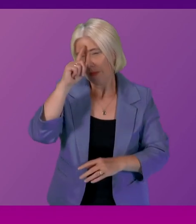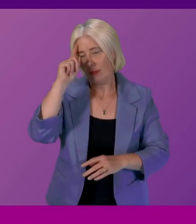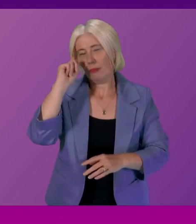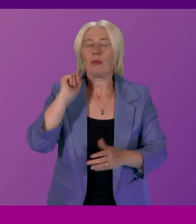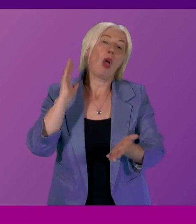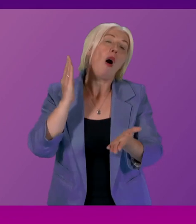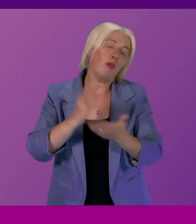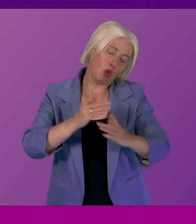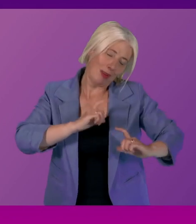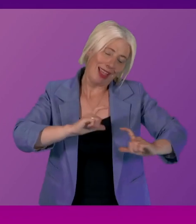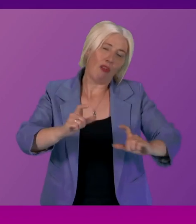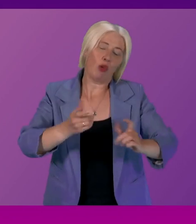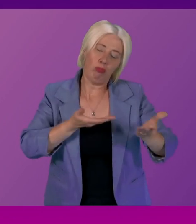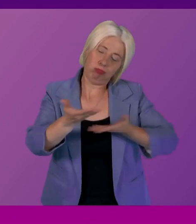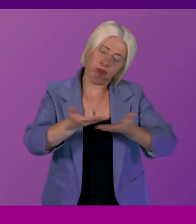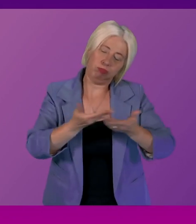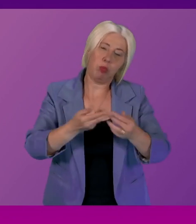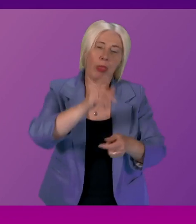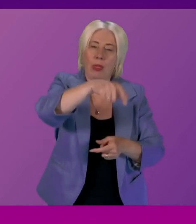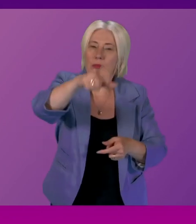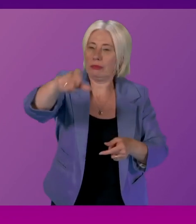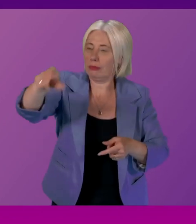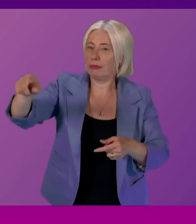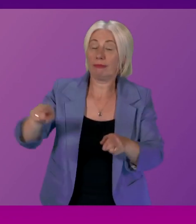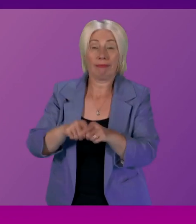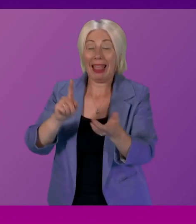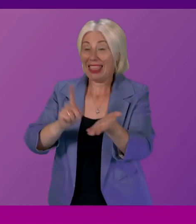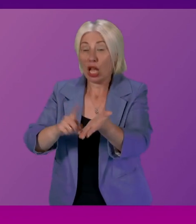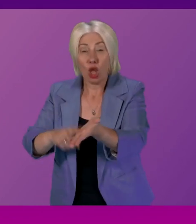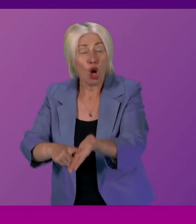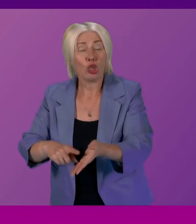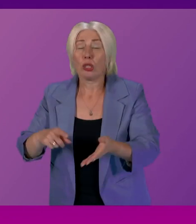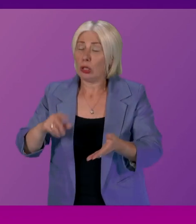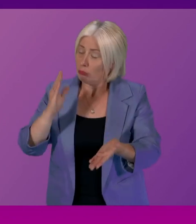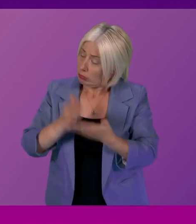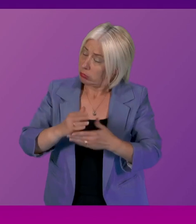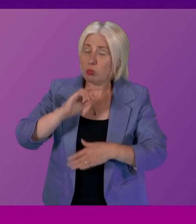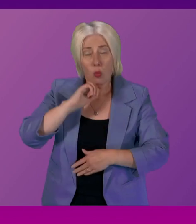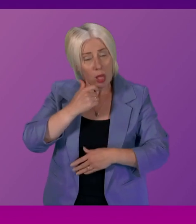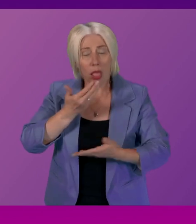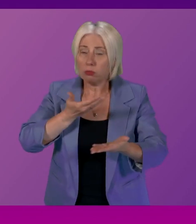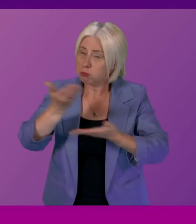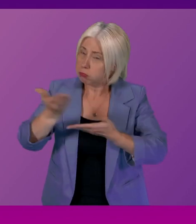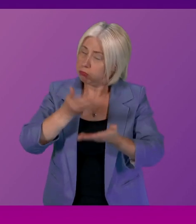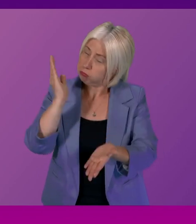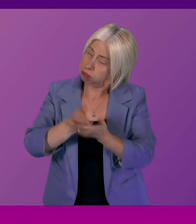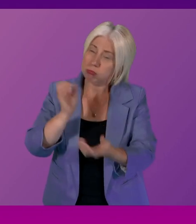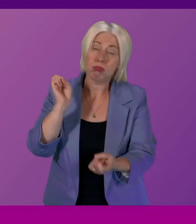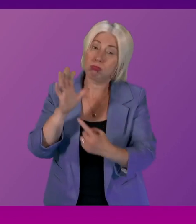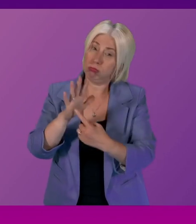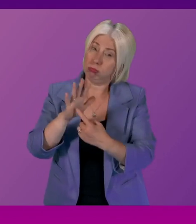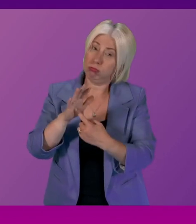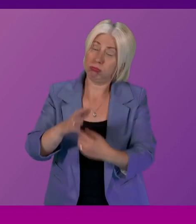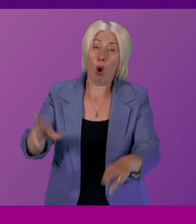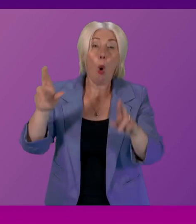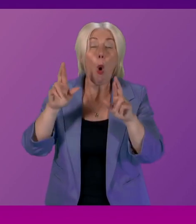continued discussions with stakeholders including landlords will be incredibly important and we